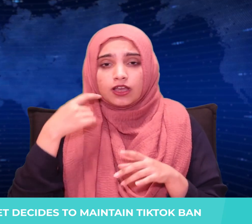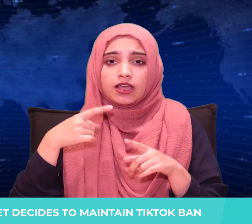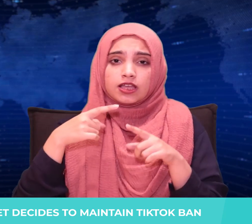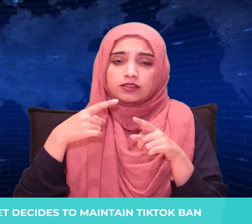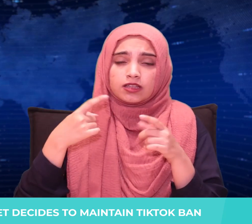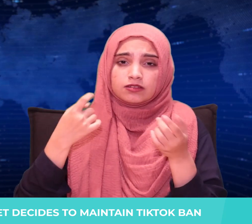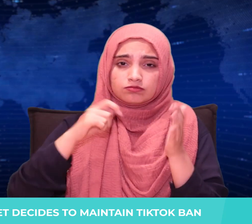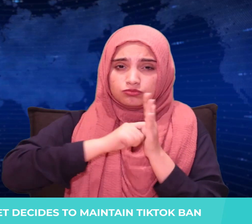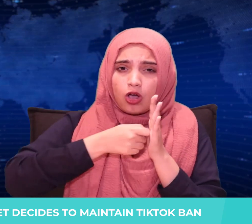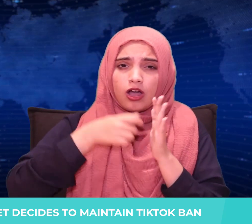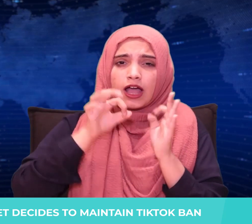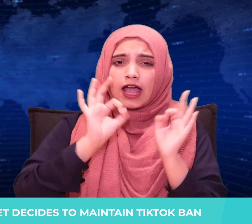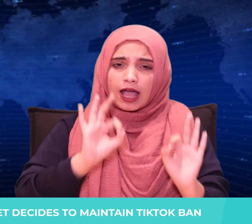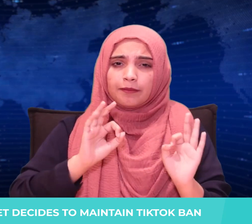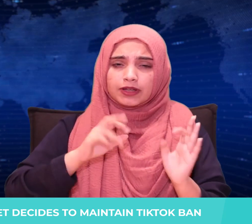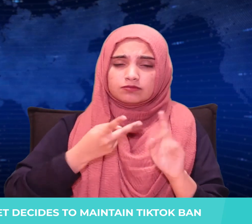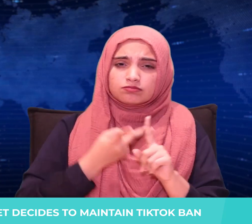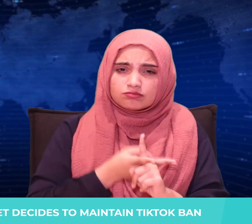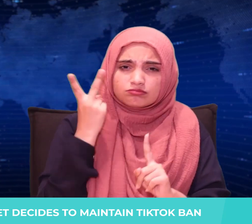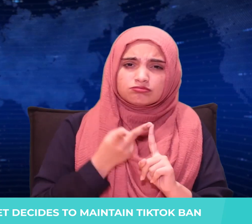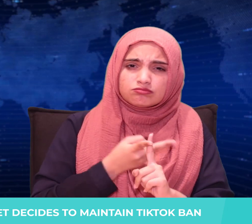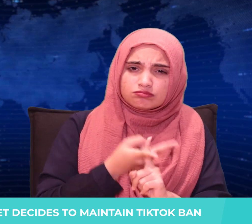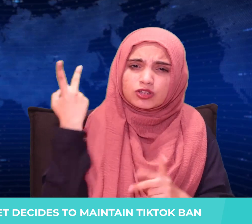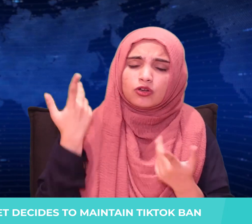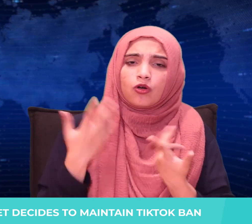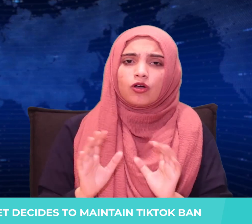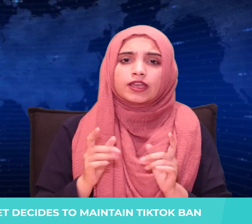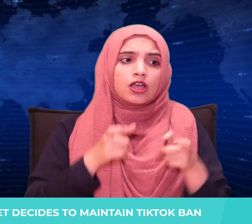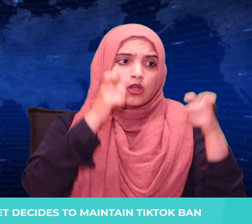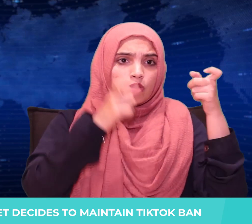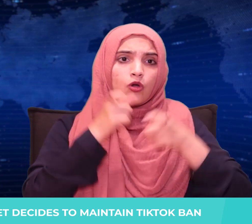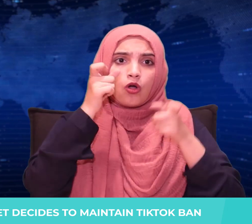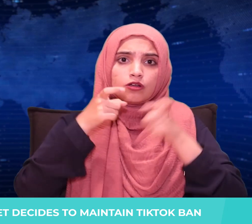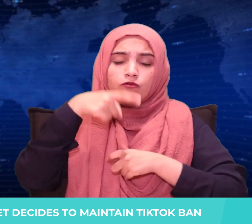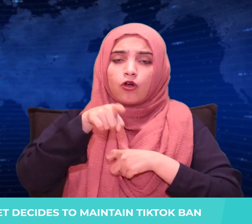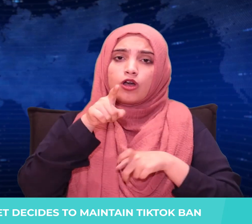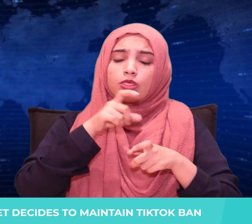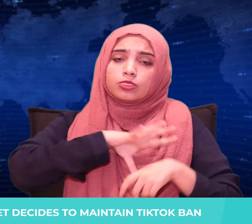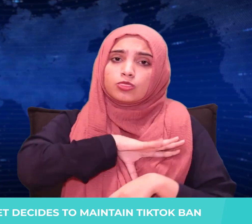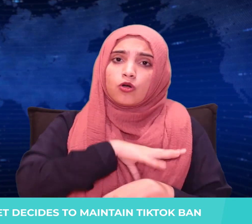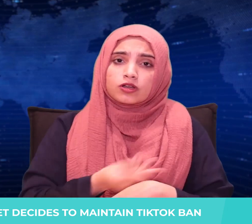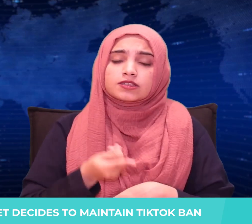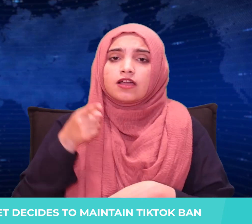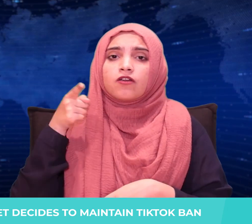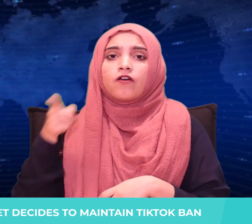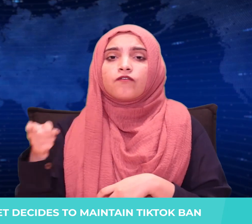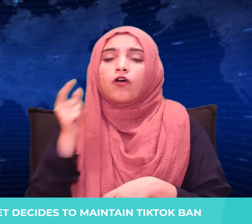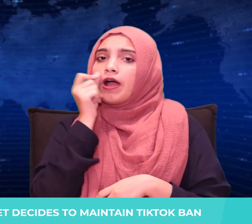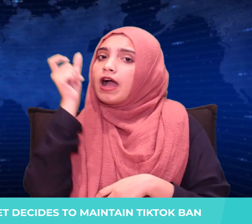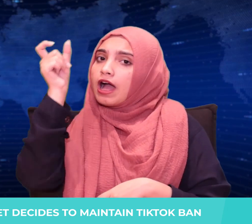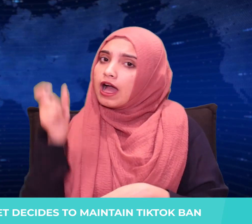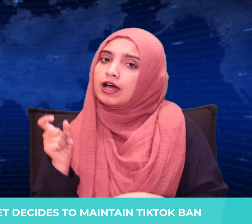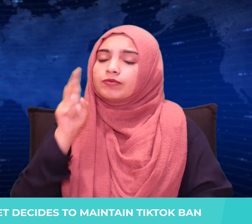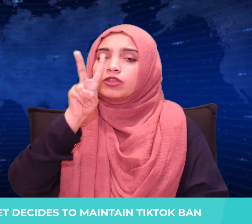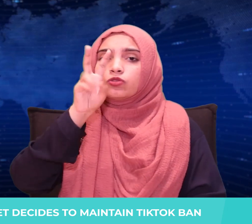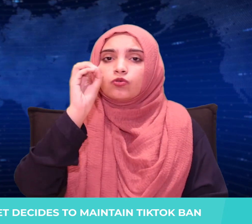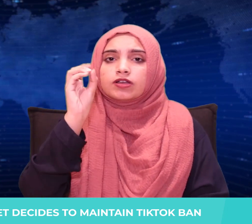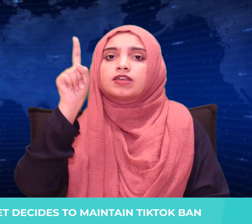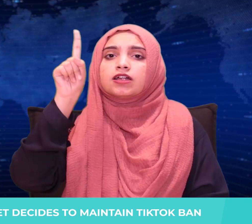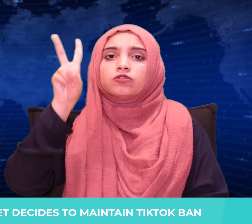of ineligible customers for profit, Fahad, in 2012, contacted an AT&T employee